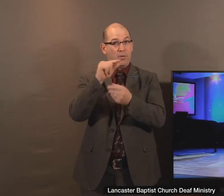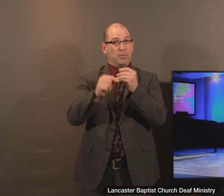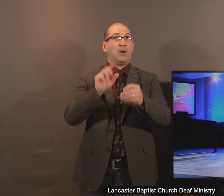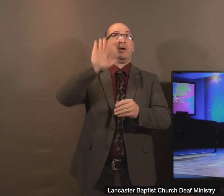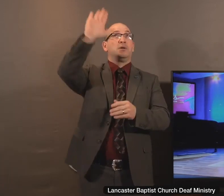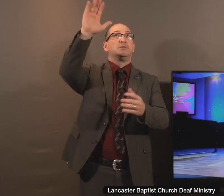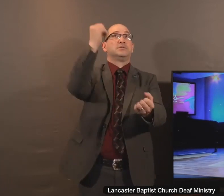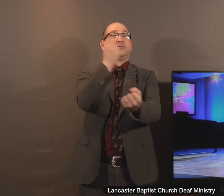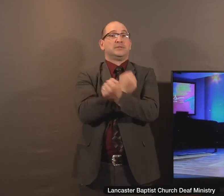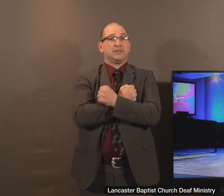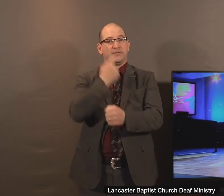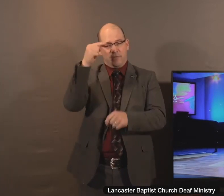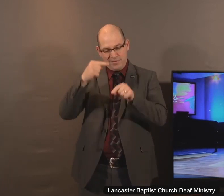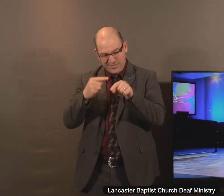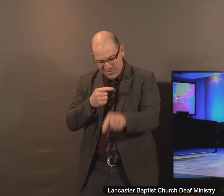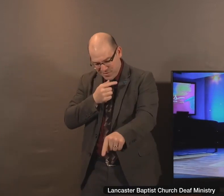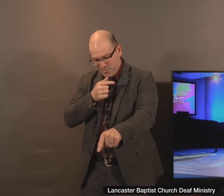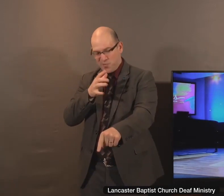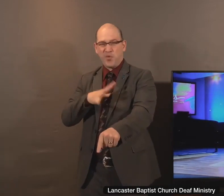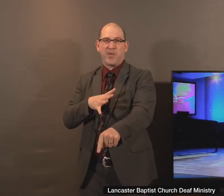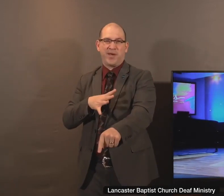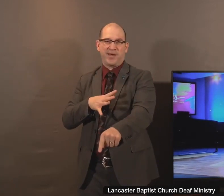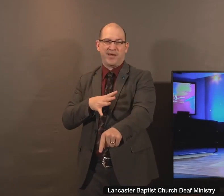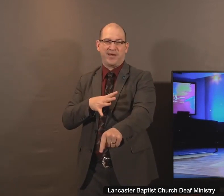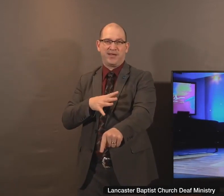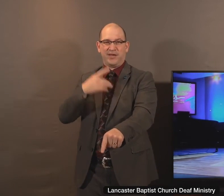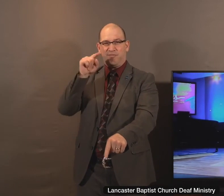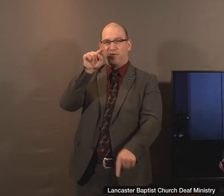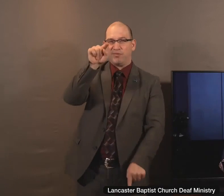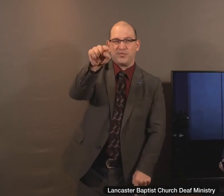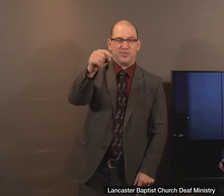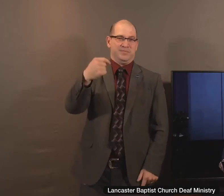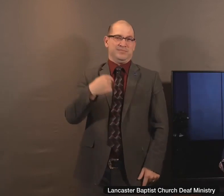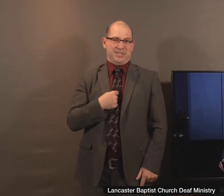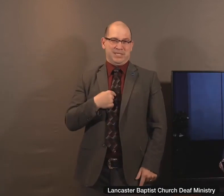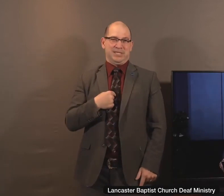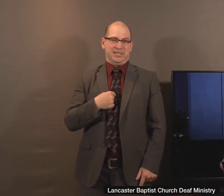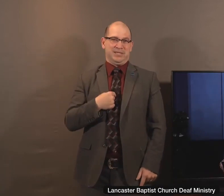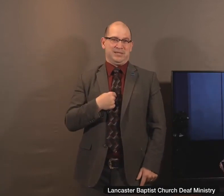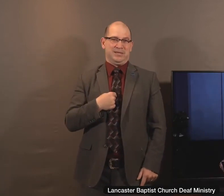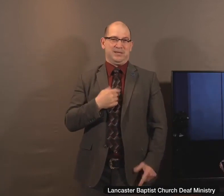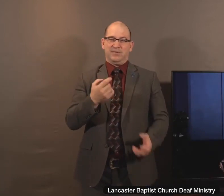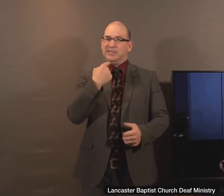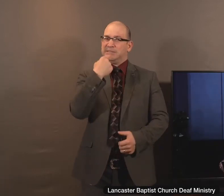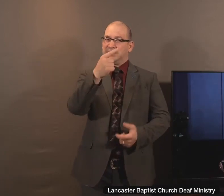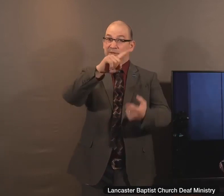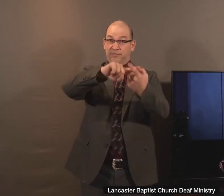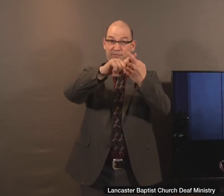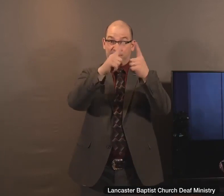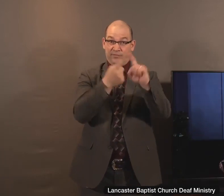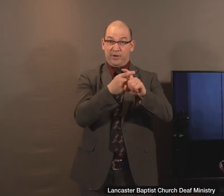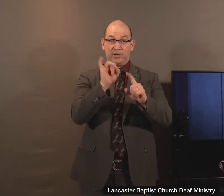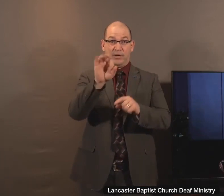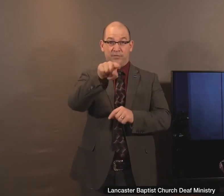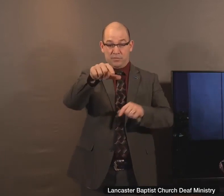this dear woman and for each and every one of us. And I want to say, friend, if you have never accepted Christ